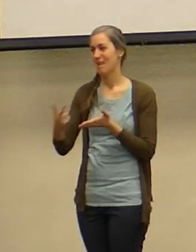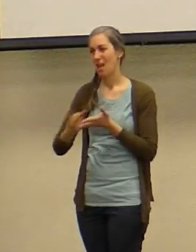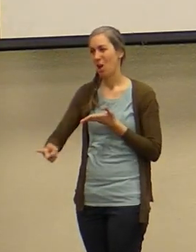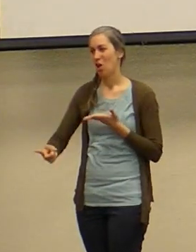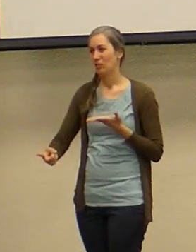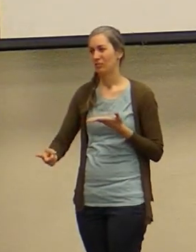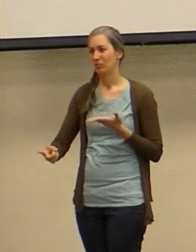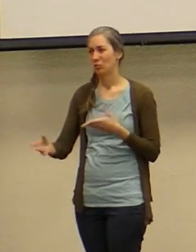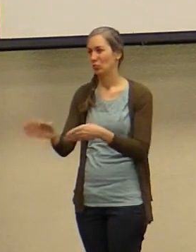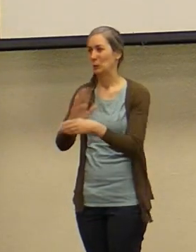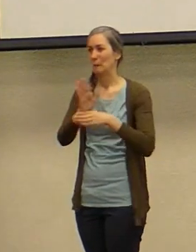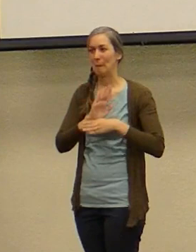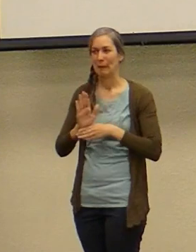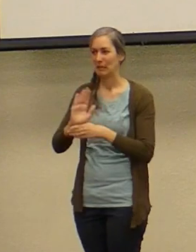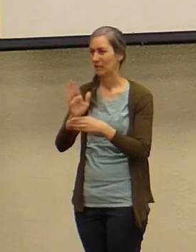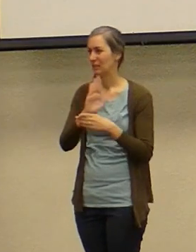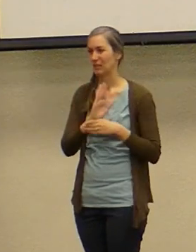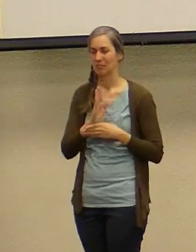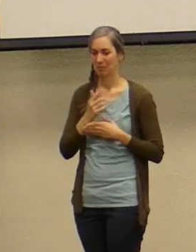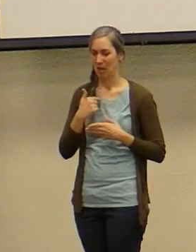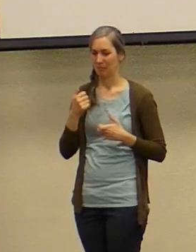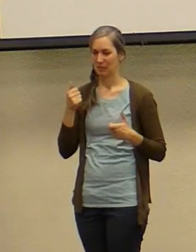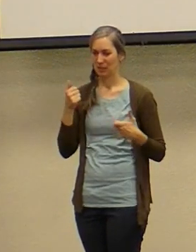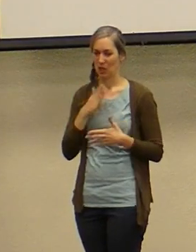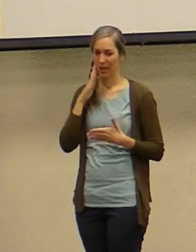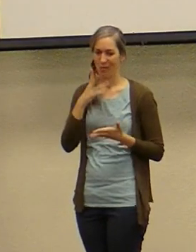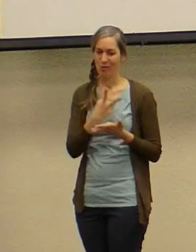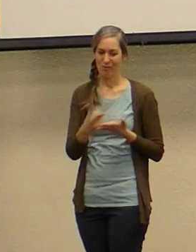coming out as anger but I'm scared